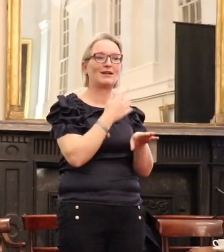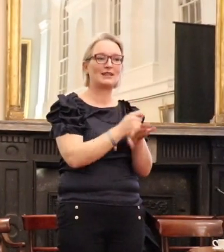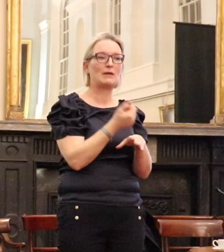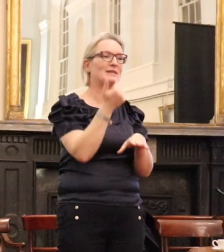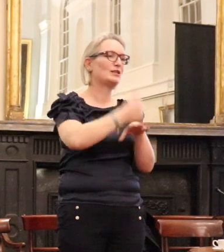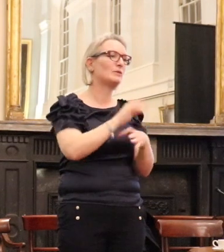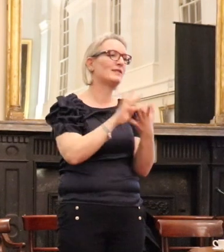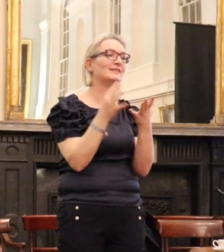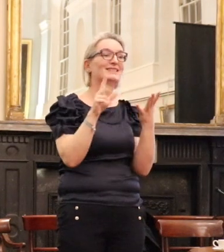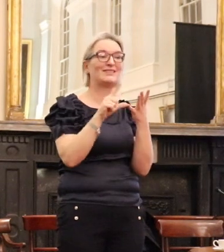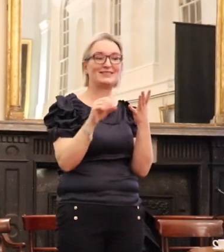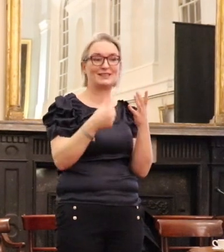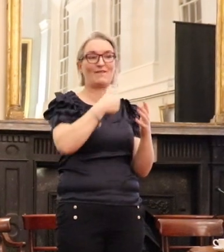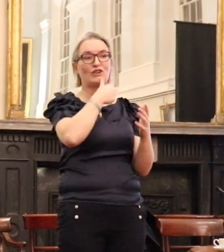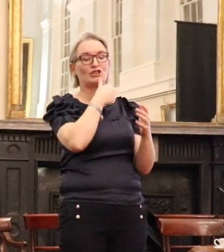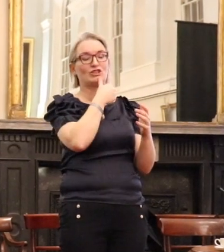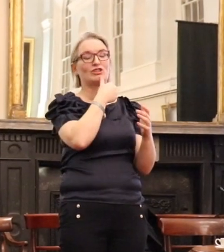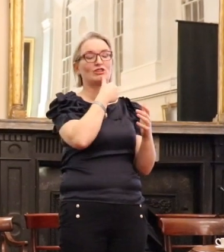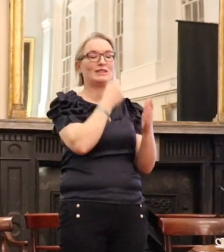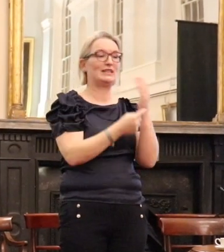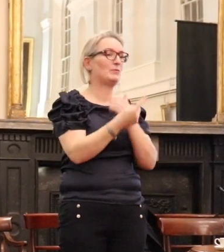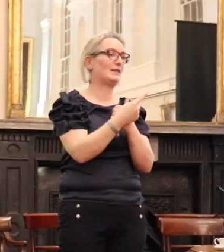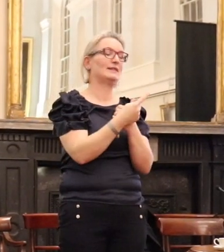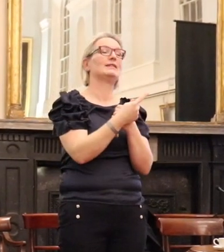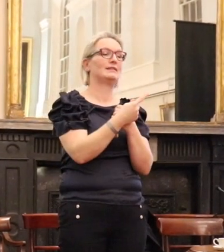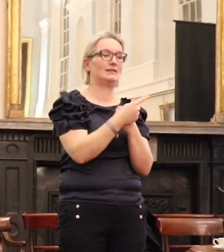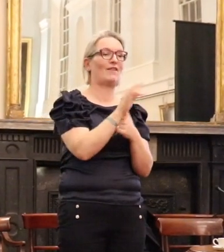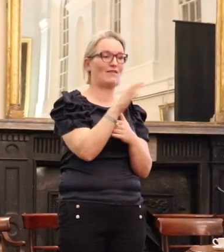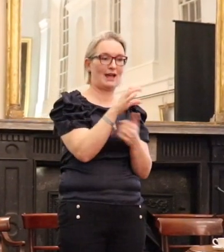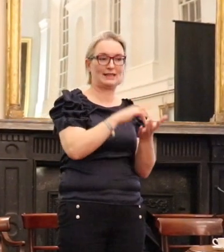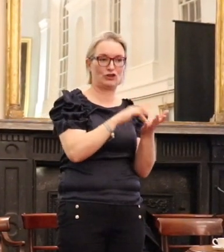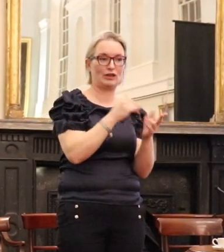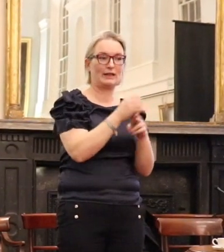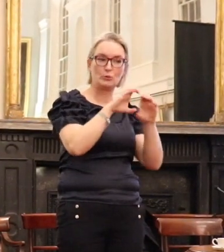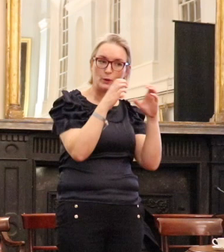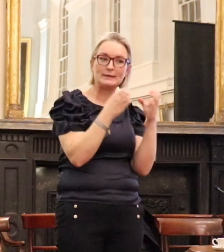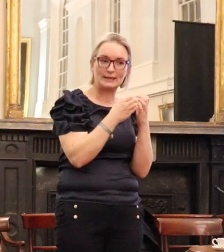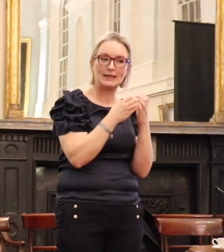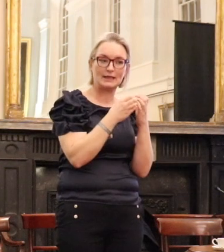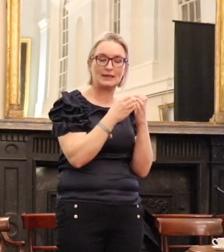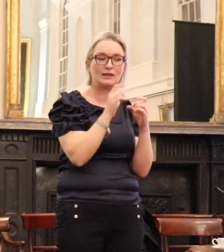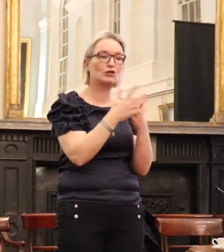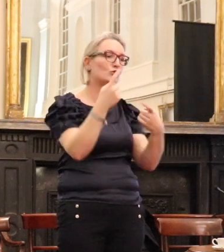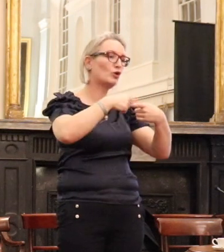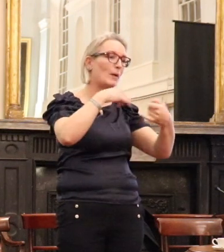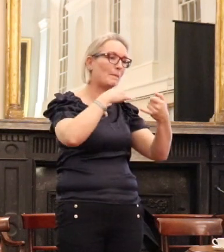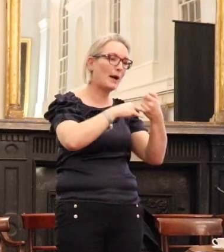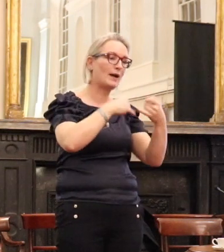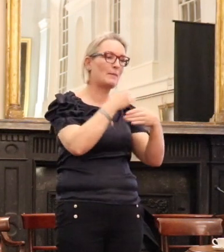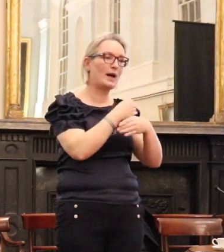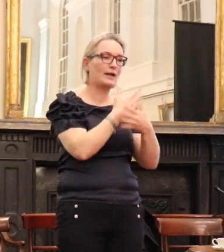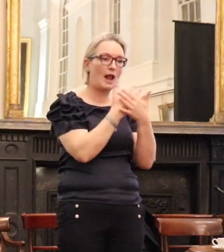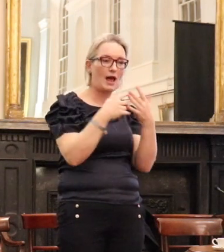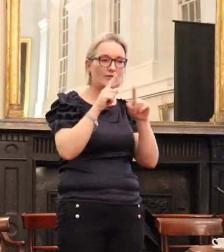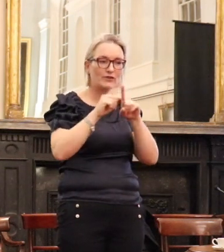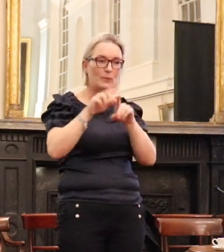mid-70s, as the first independent law centre of providing free legal services to the community. He was joined there by many people and